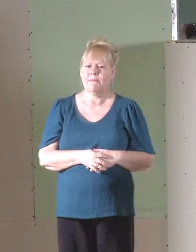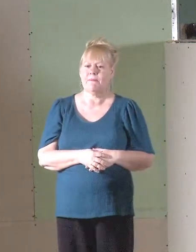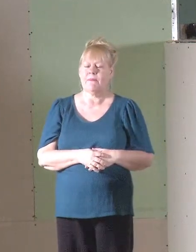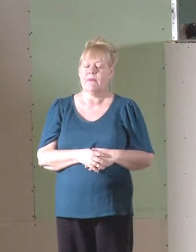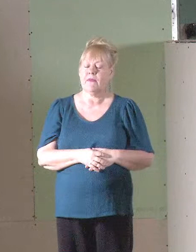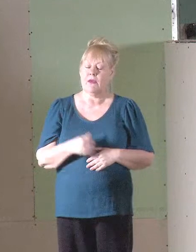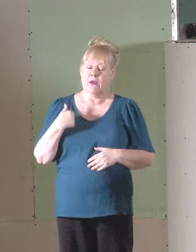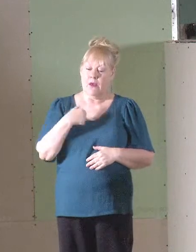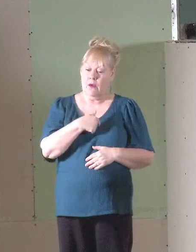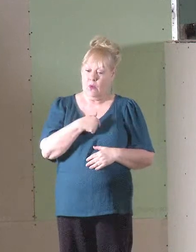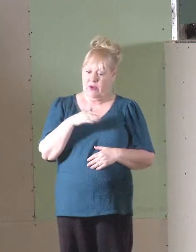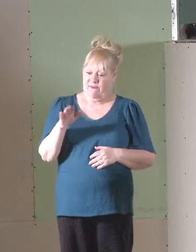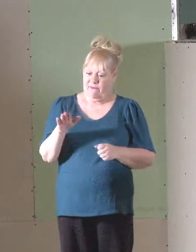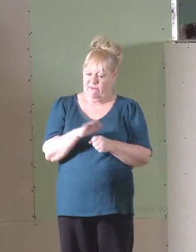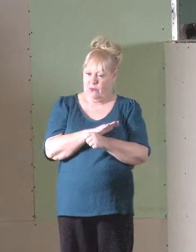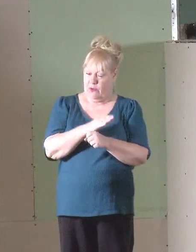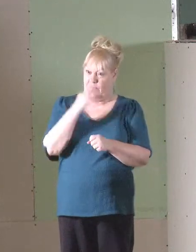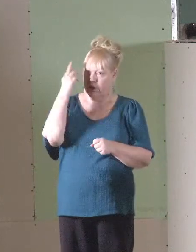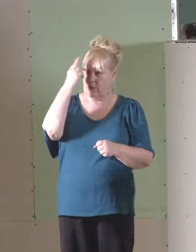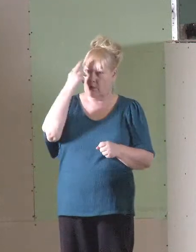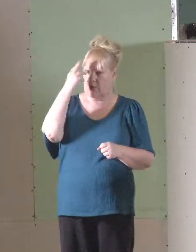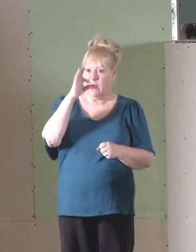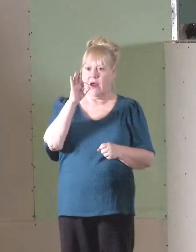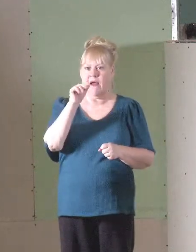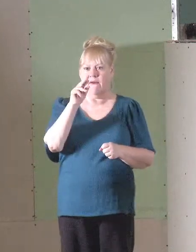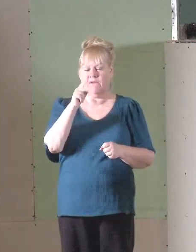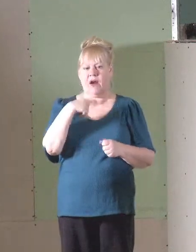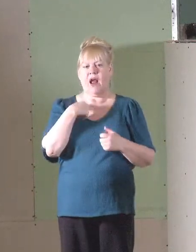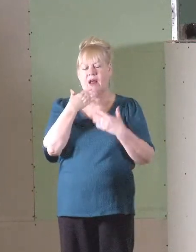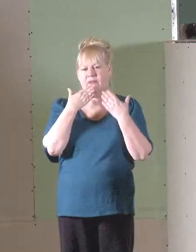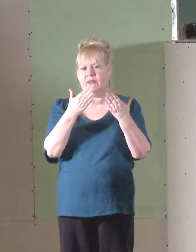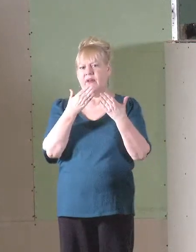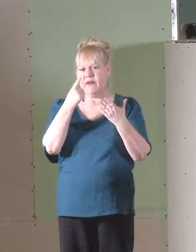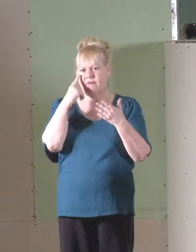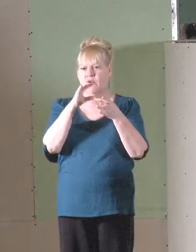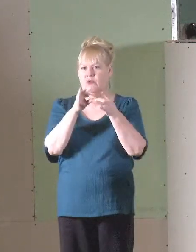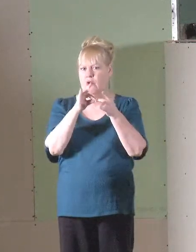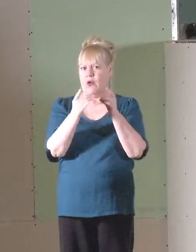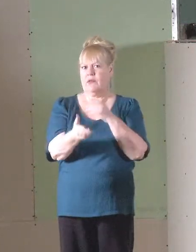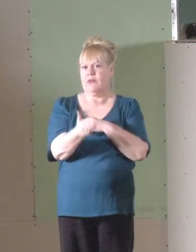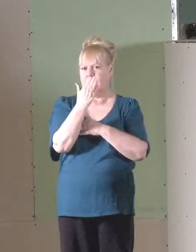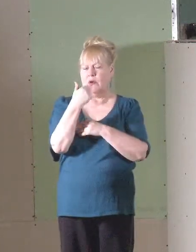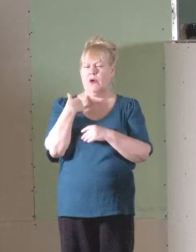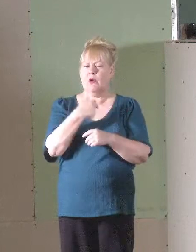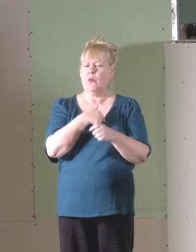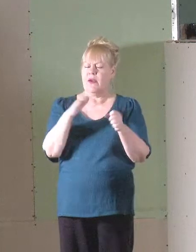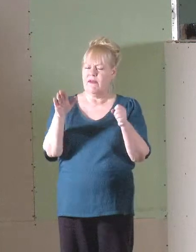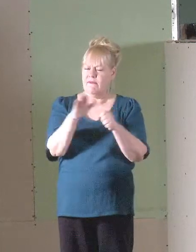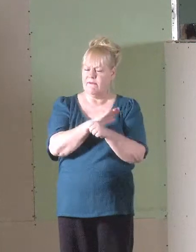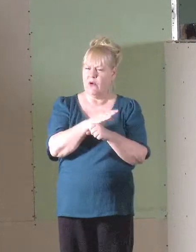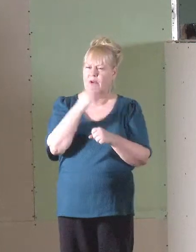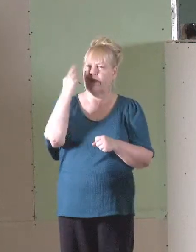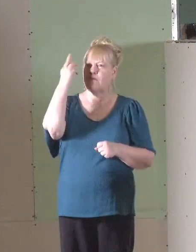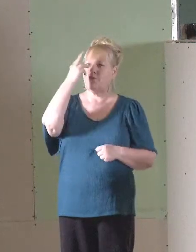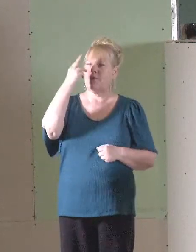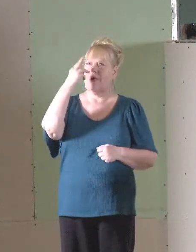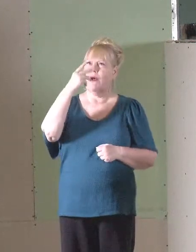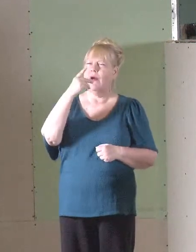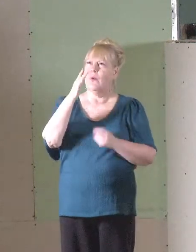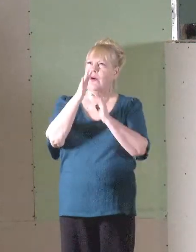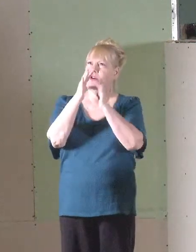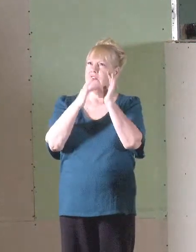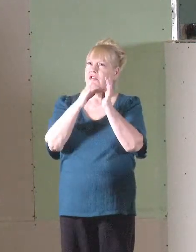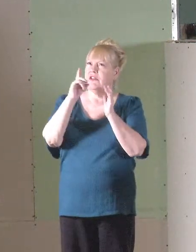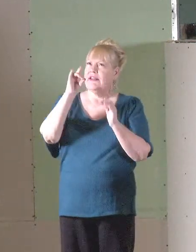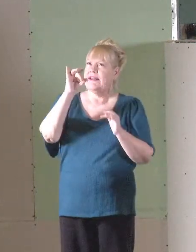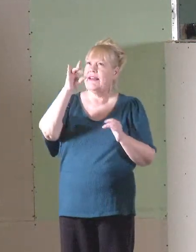when we fully realize, and Frank, appreciated your talk at the table this morning, when we fully realize what Jesus did for